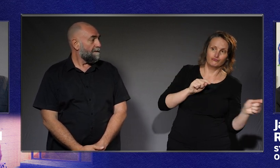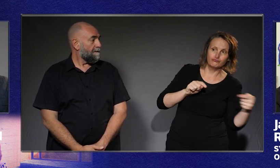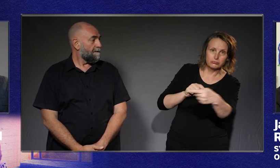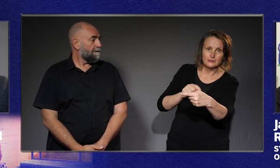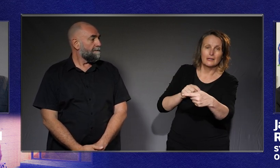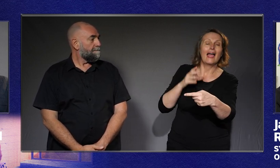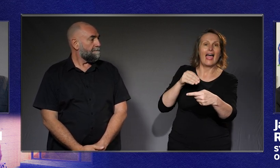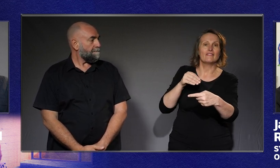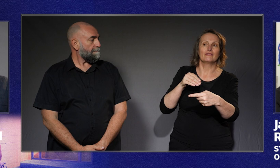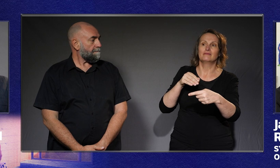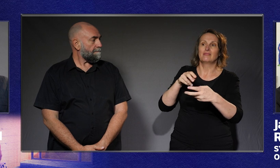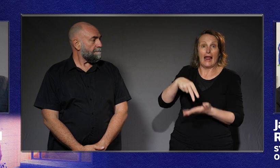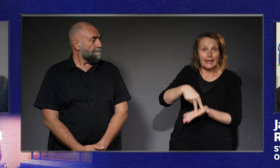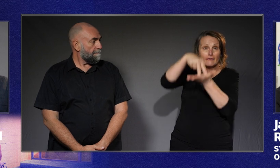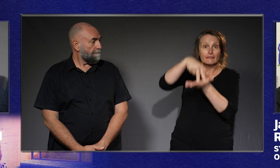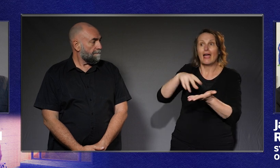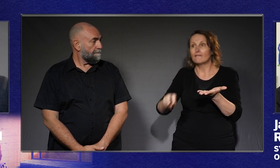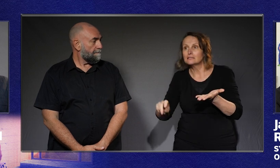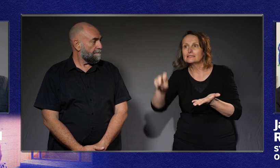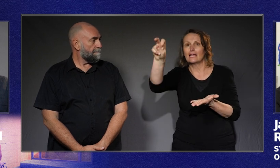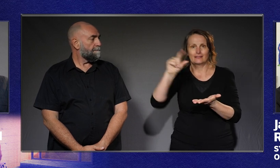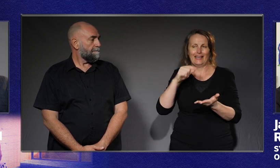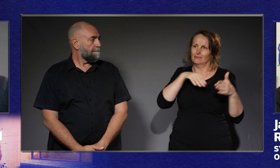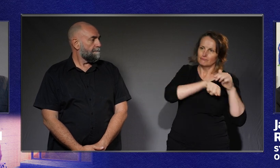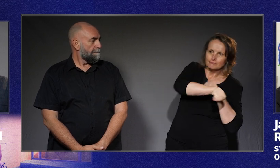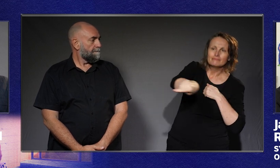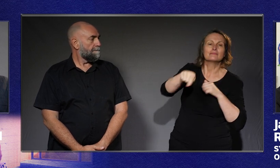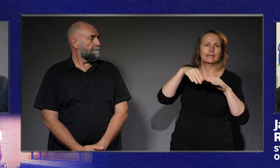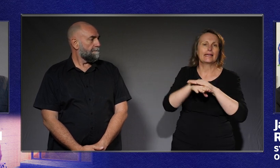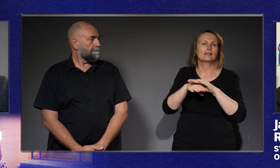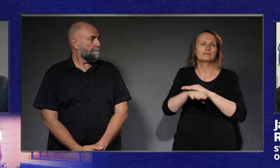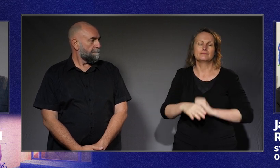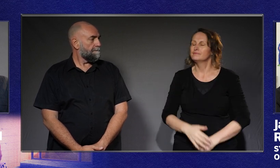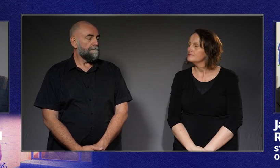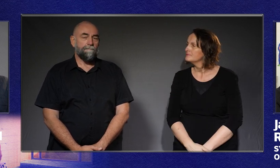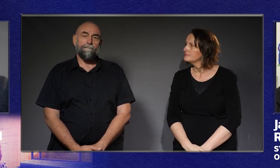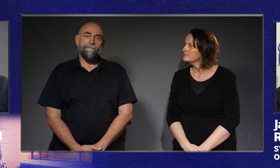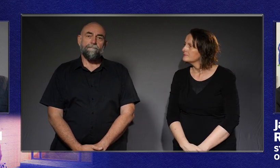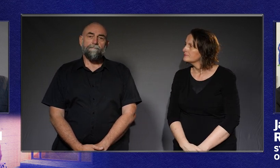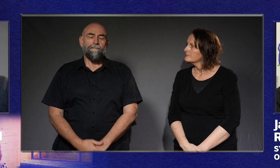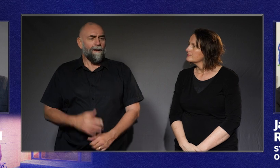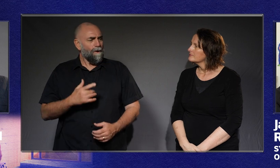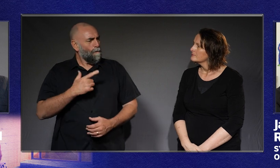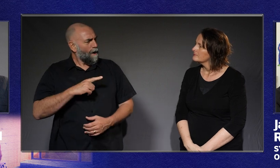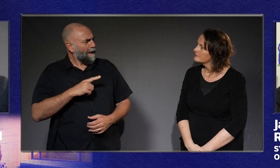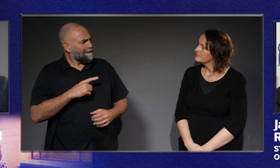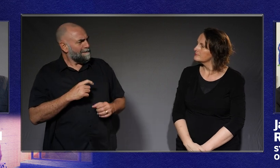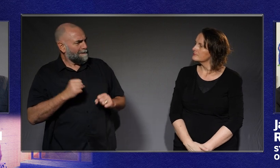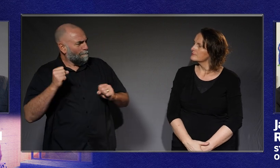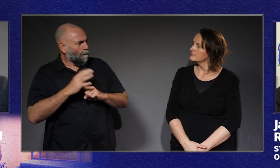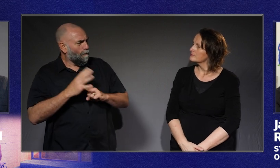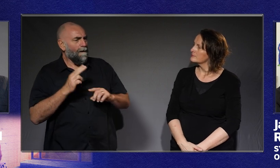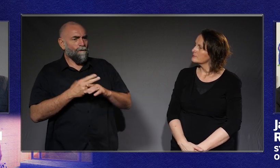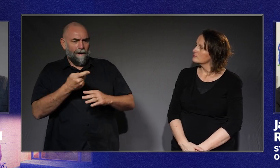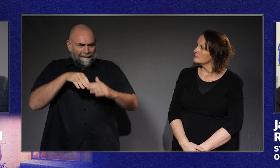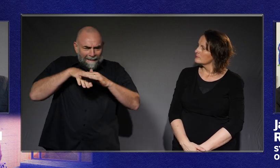internal stairs and there is a lift. So there are two public entry ways that are accessible. How important is it to have an entry